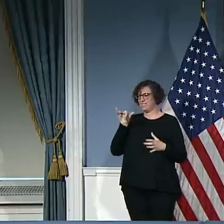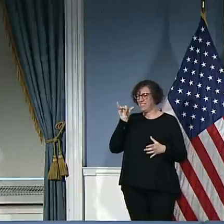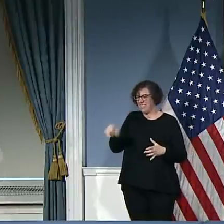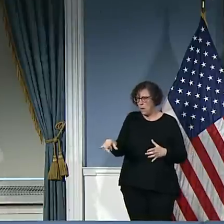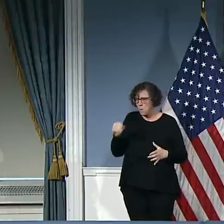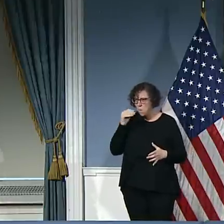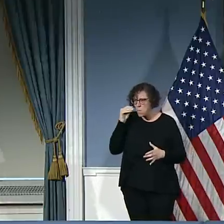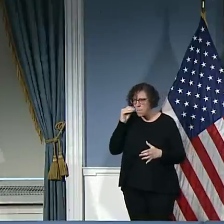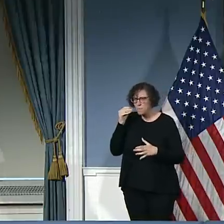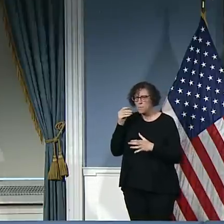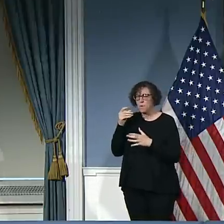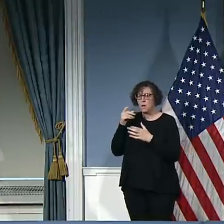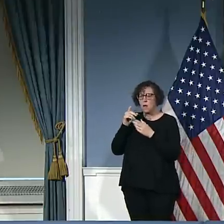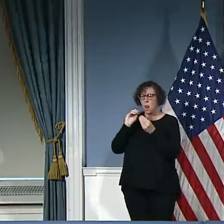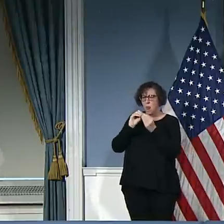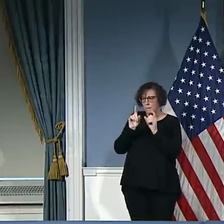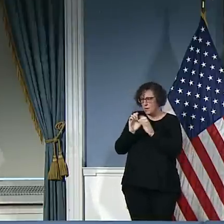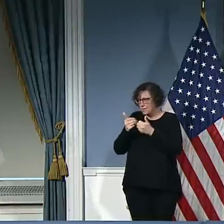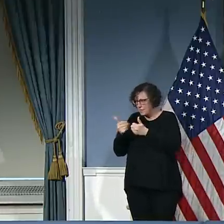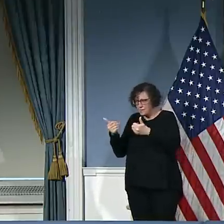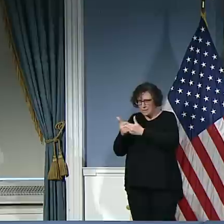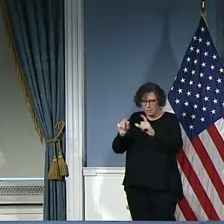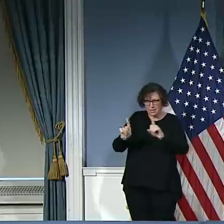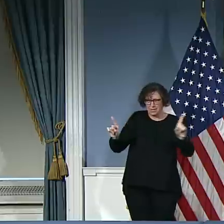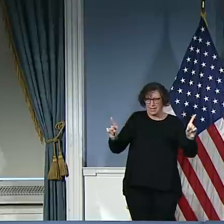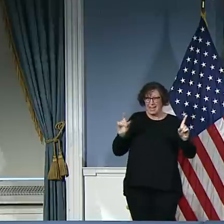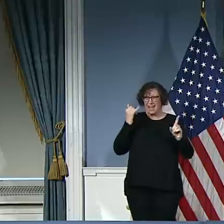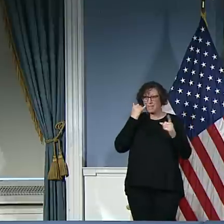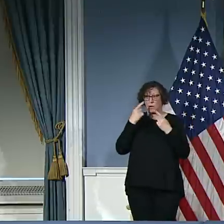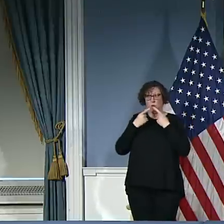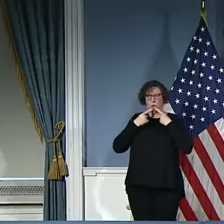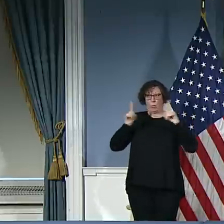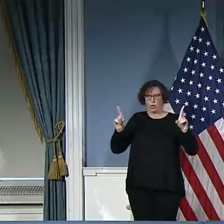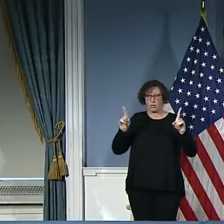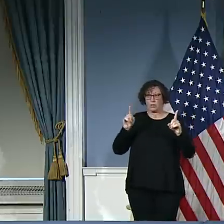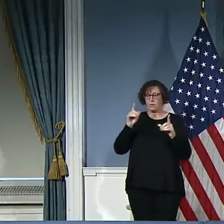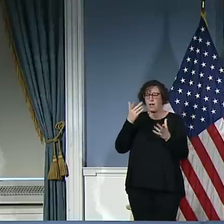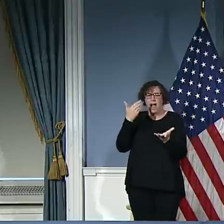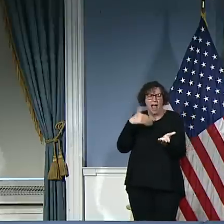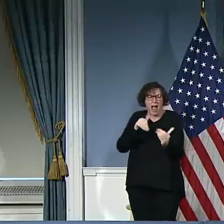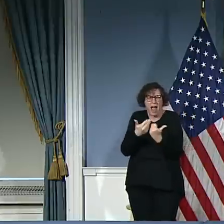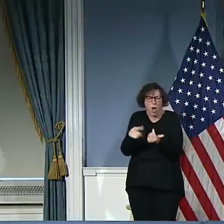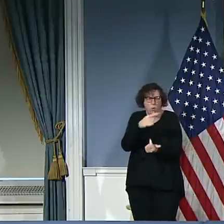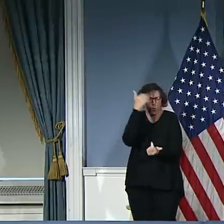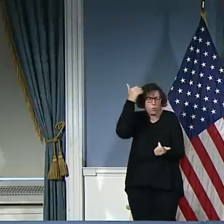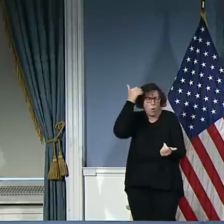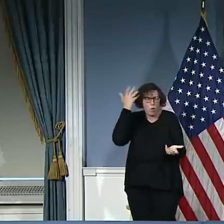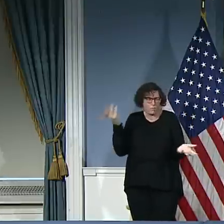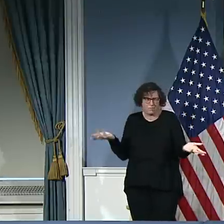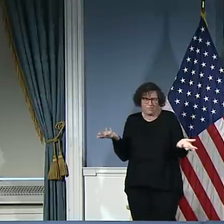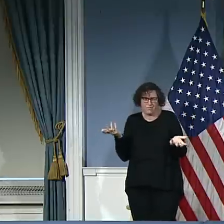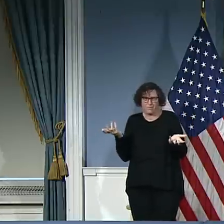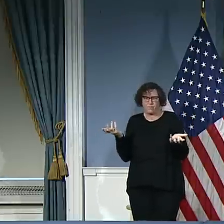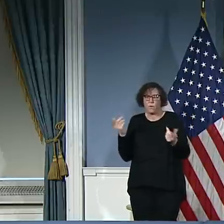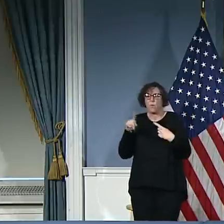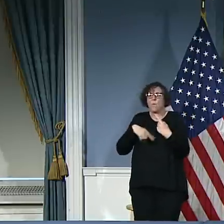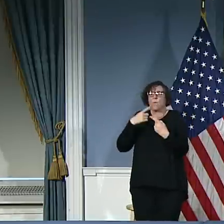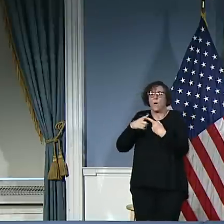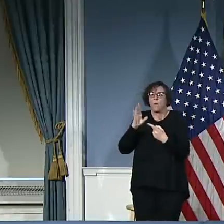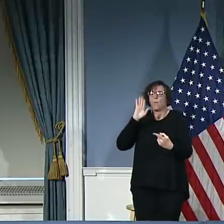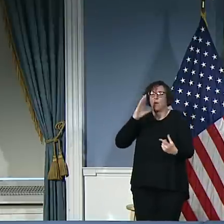Dr. Barbeau? Yes. So I think, you know, that's a very important question and